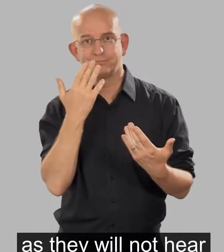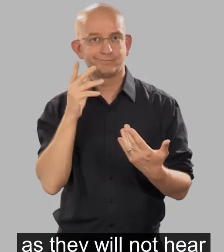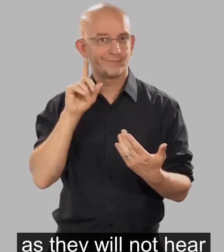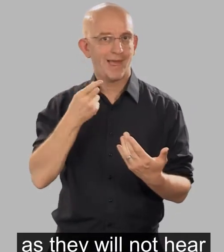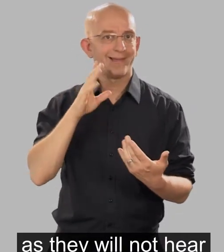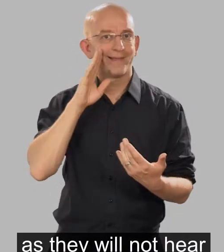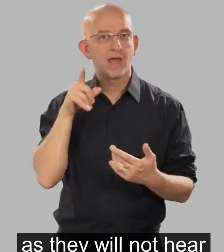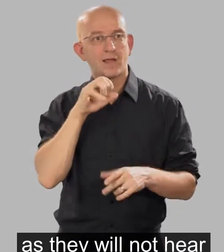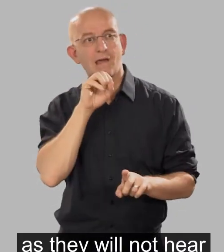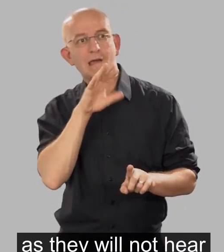when their name is called.